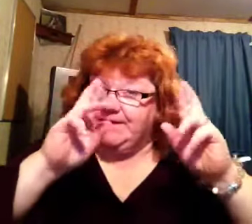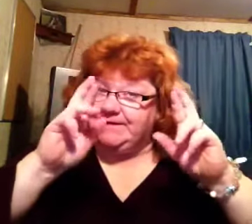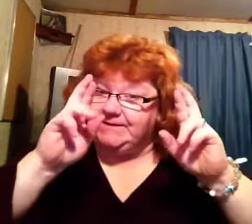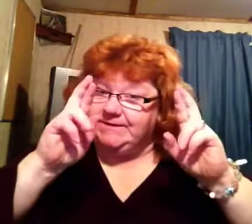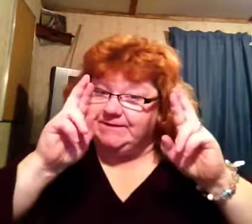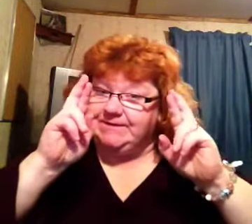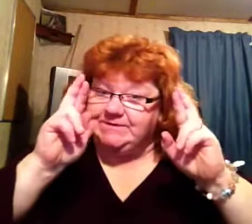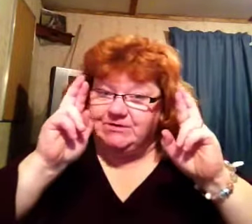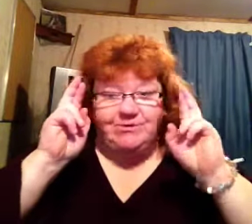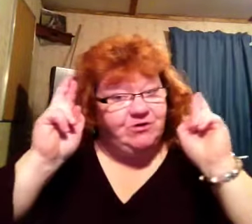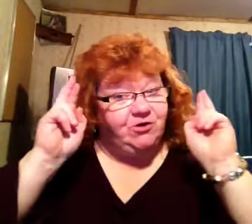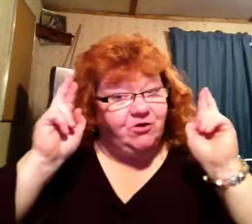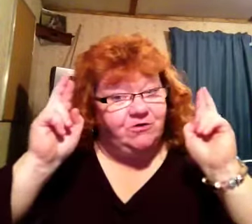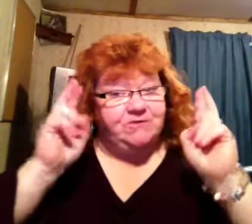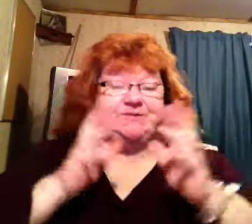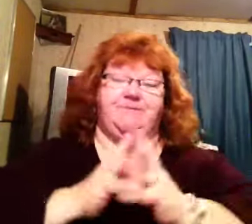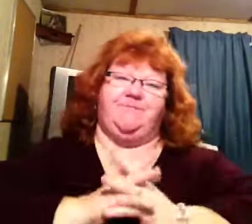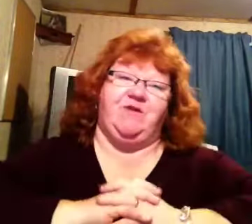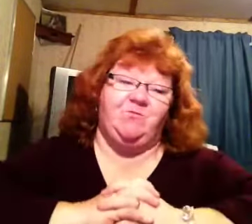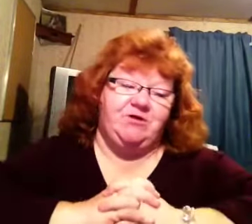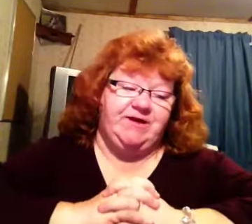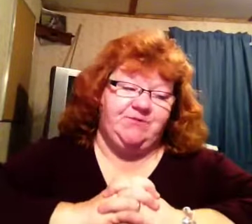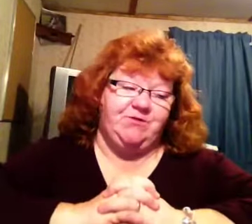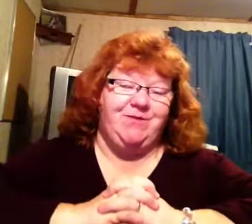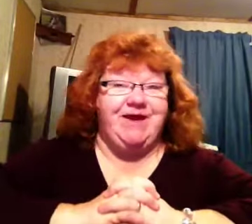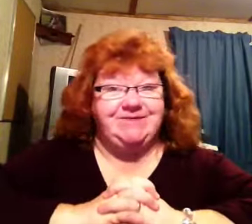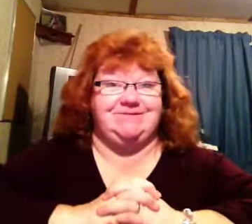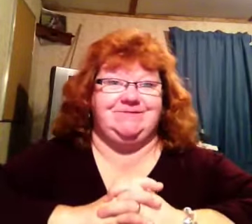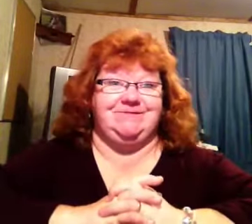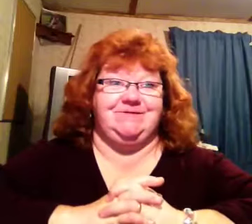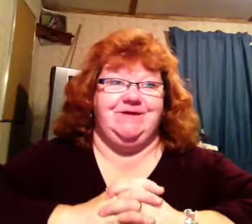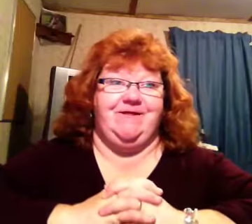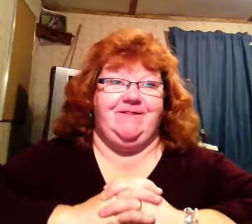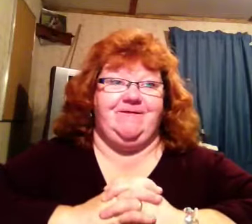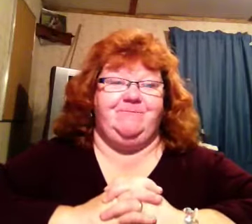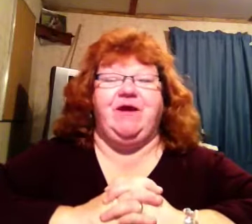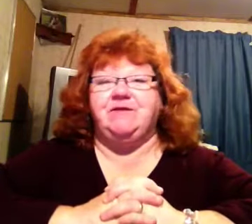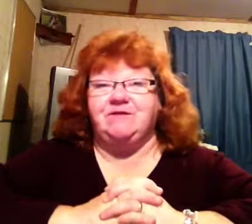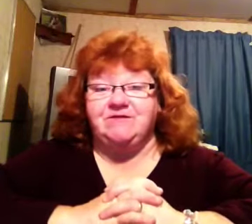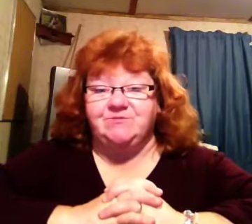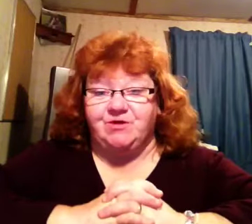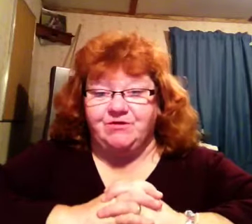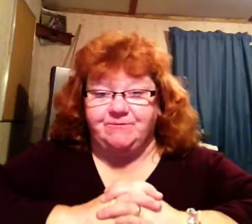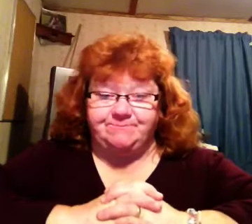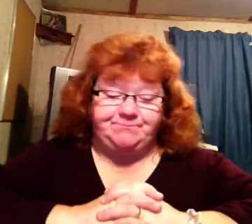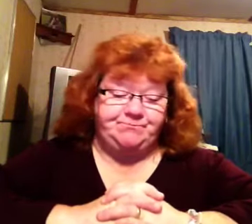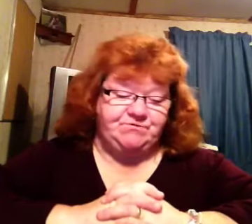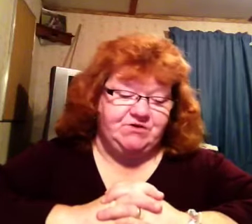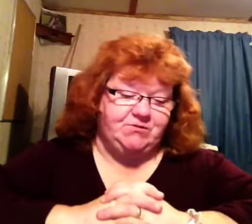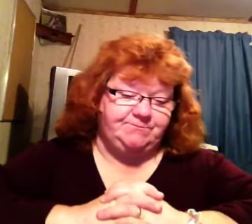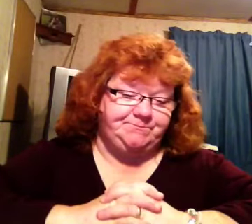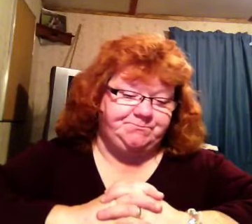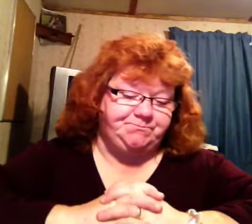it's going to be a girl! They want to name it Peyton. Peyton Elizabeth. So...